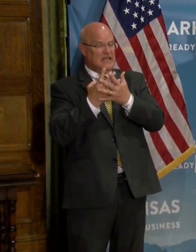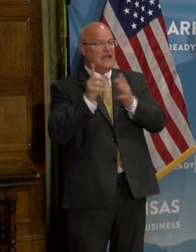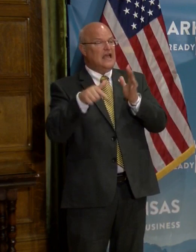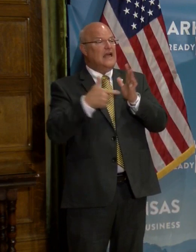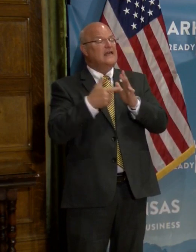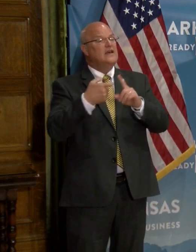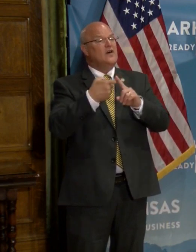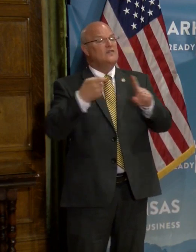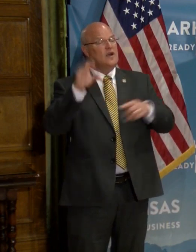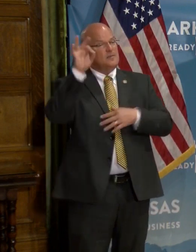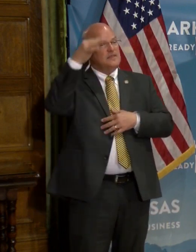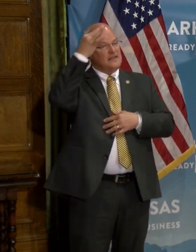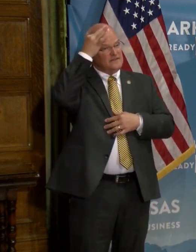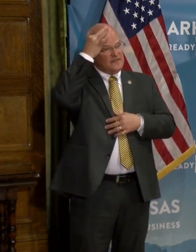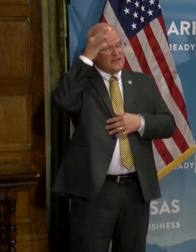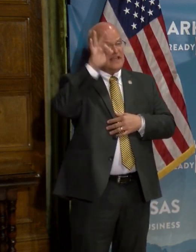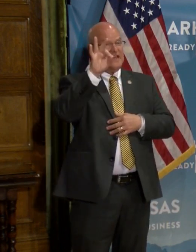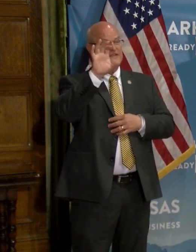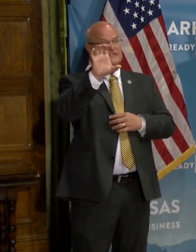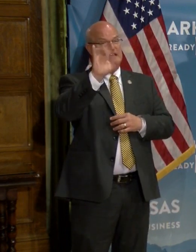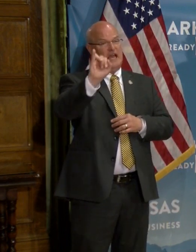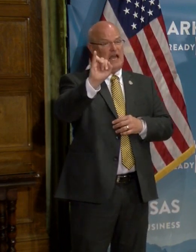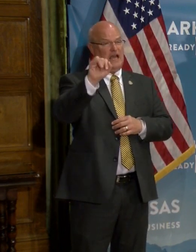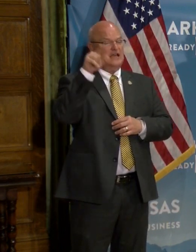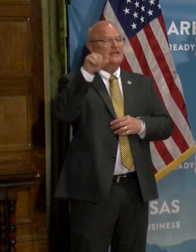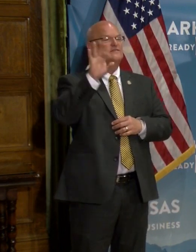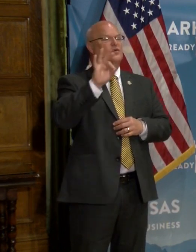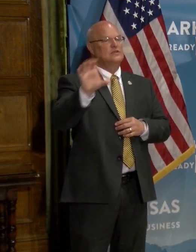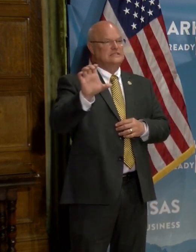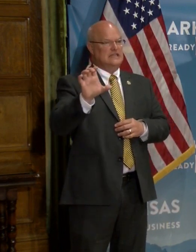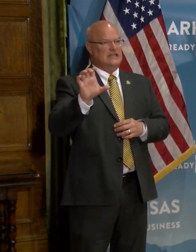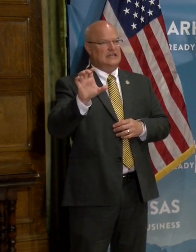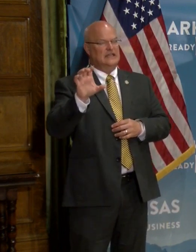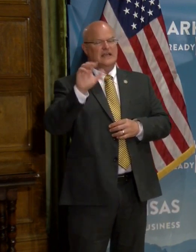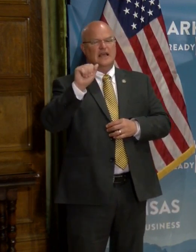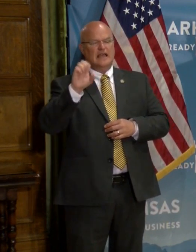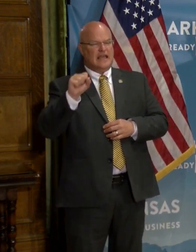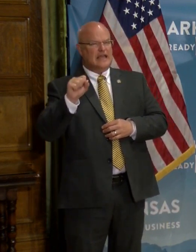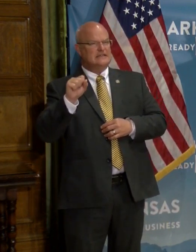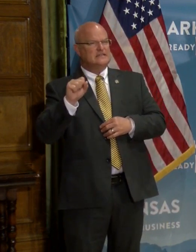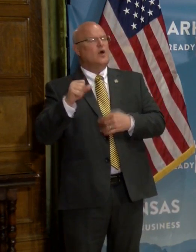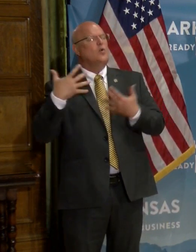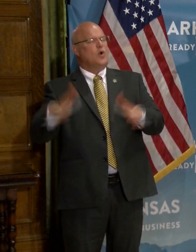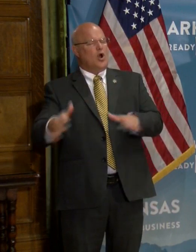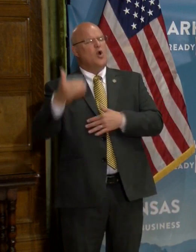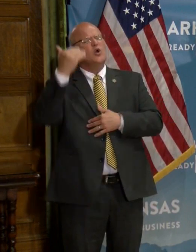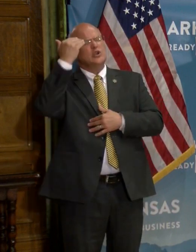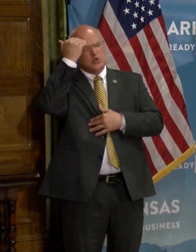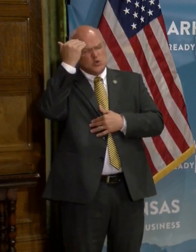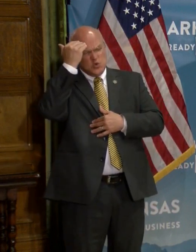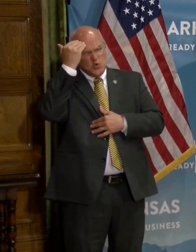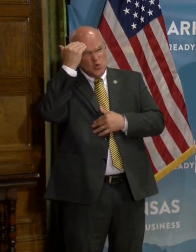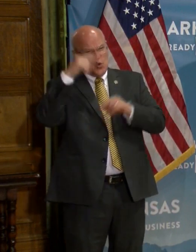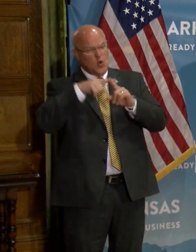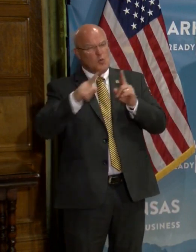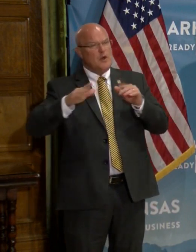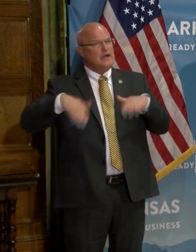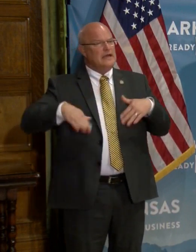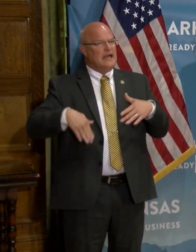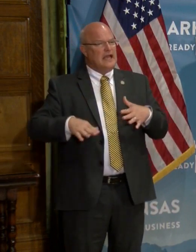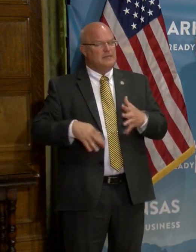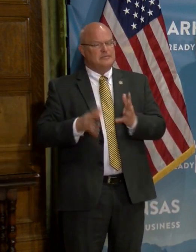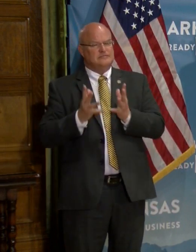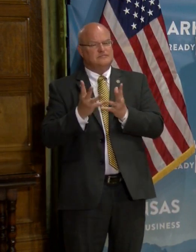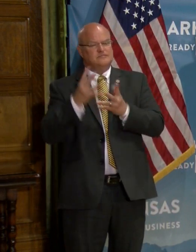are from the Federal Correctional Institute in Forest City. These were cases what we already, we already knew about, uh, but they had not